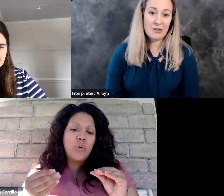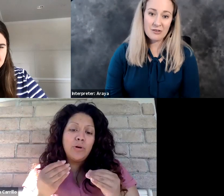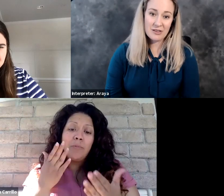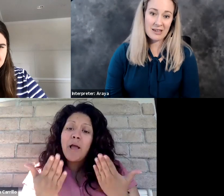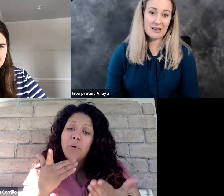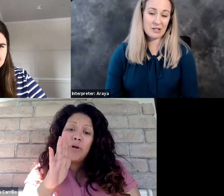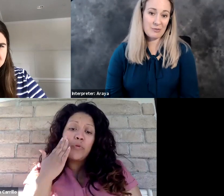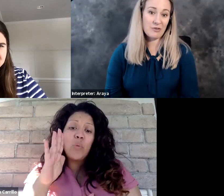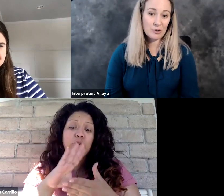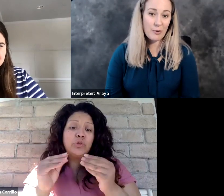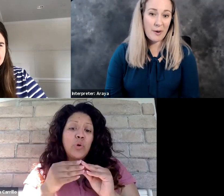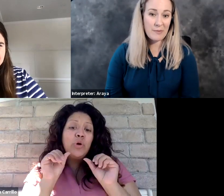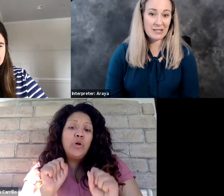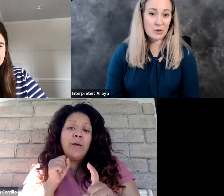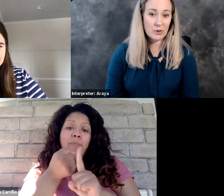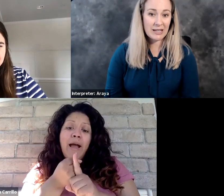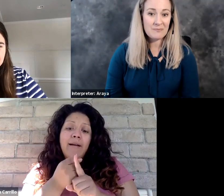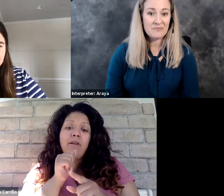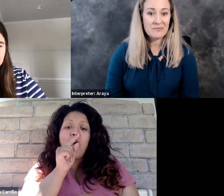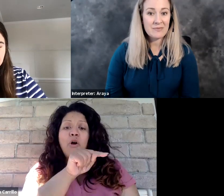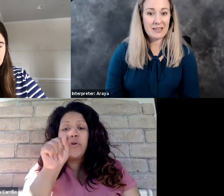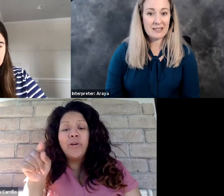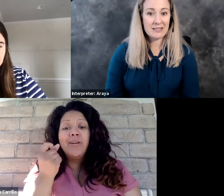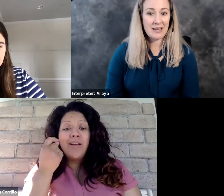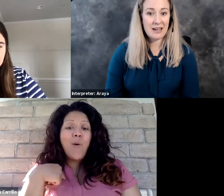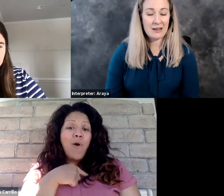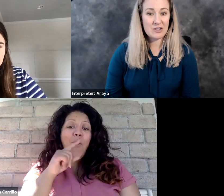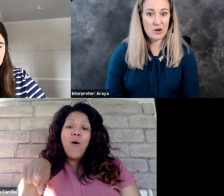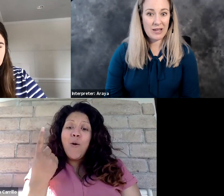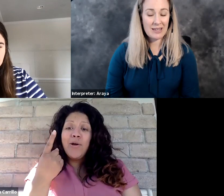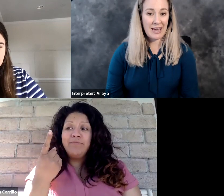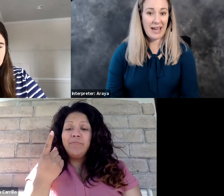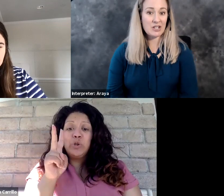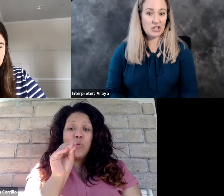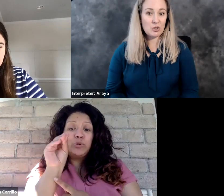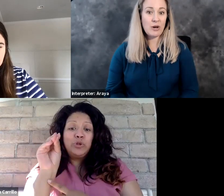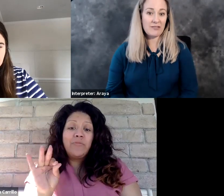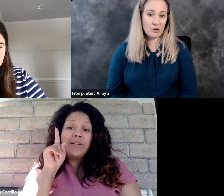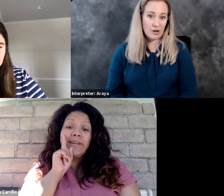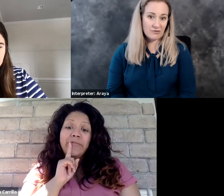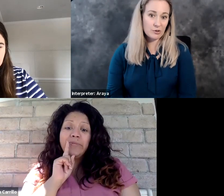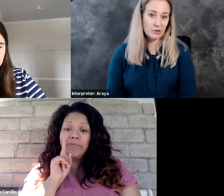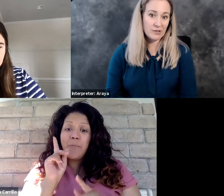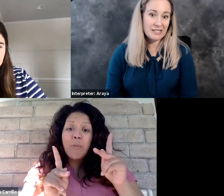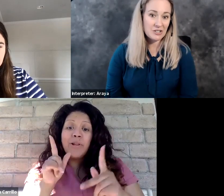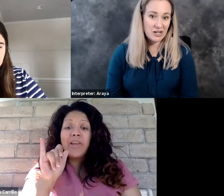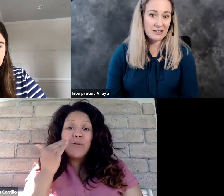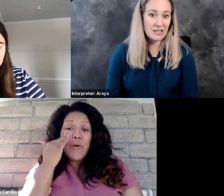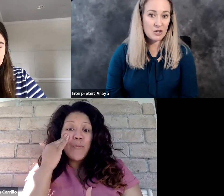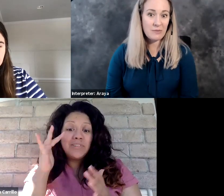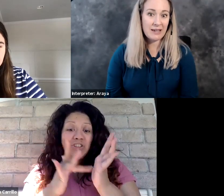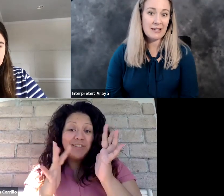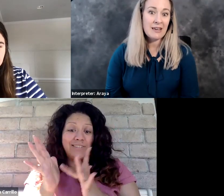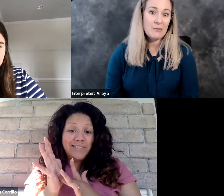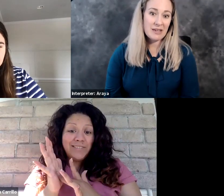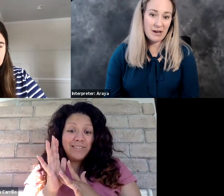the other thing just to be vulnerable about my story is, uh, knowing as you have your own vulnerability to share that